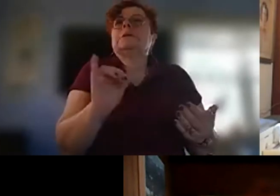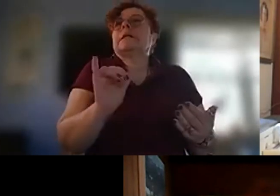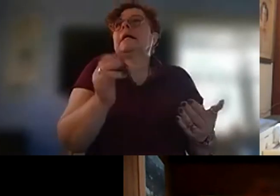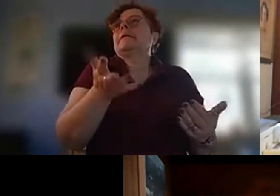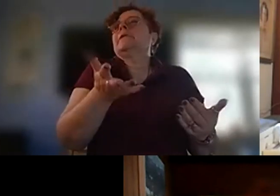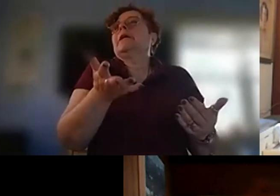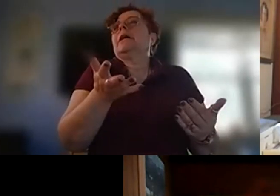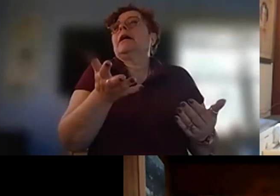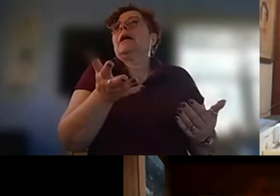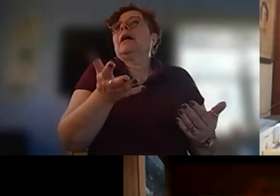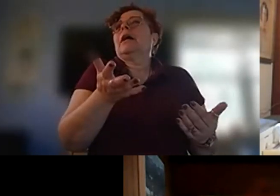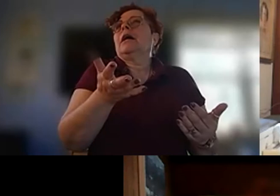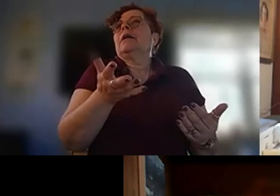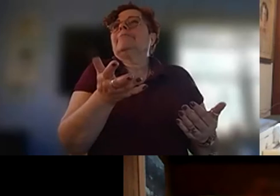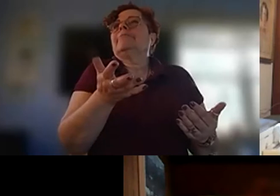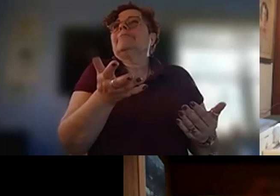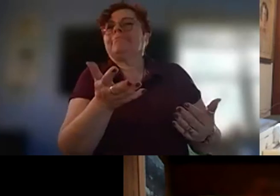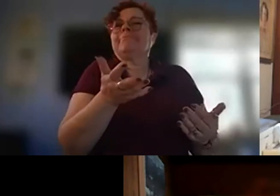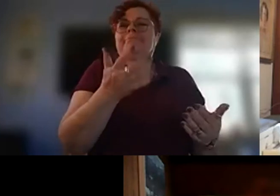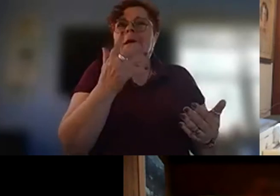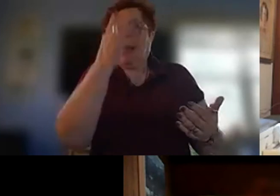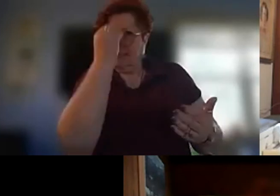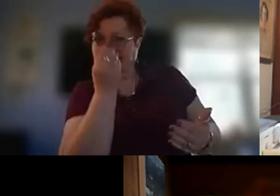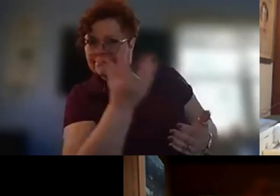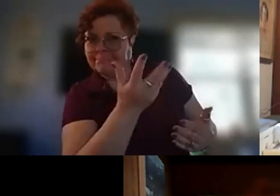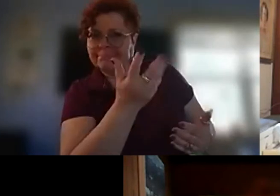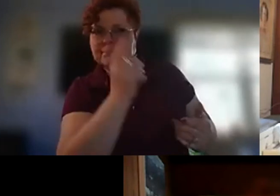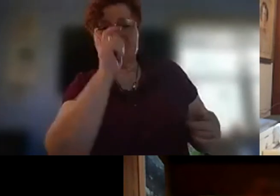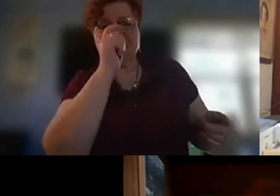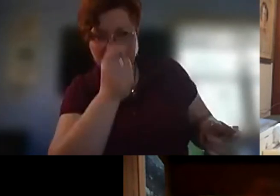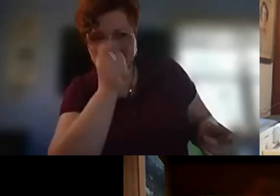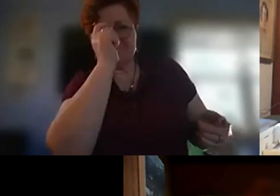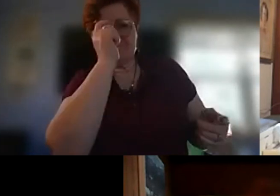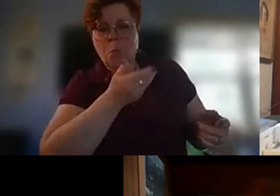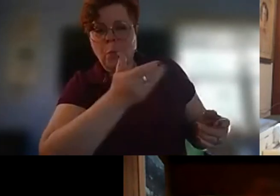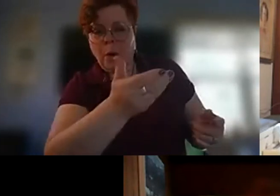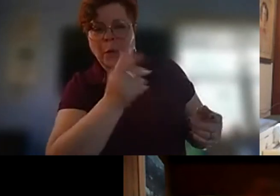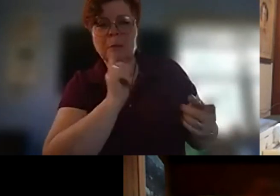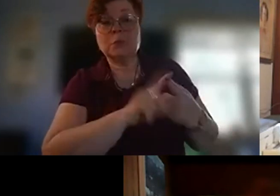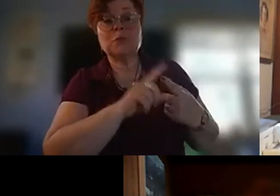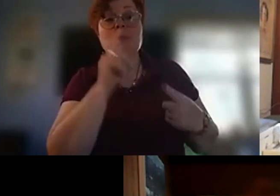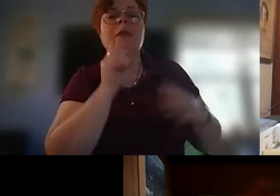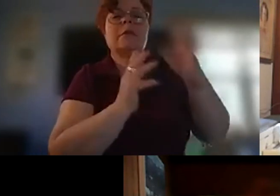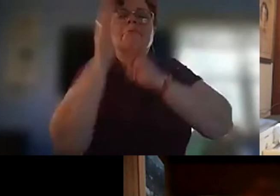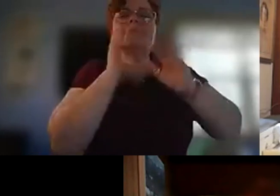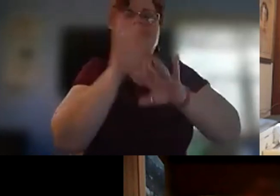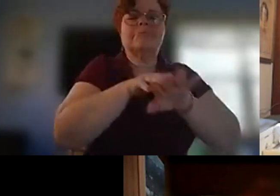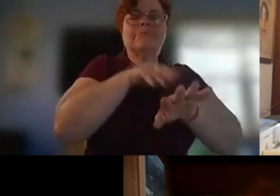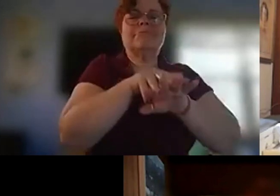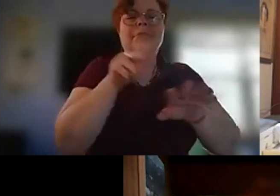to them in between the lines and i think that's that's what i liked so much about this